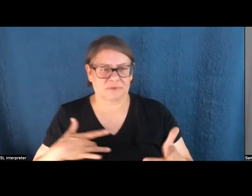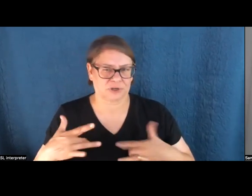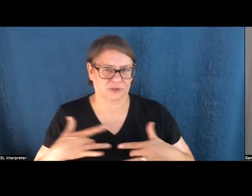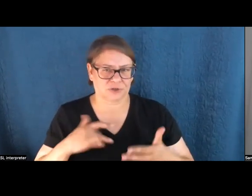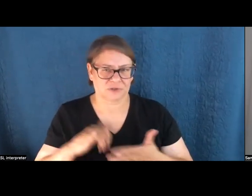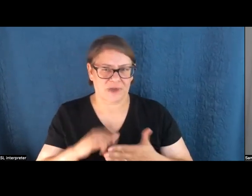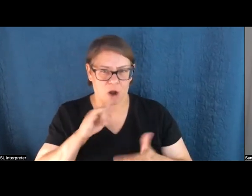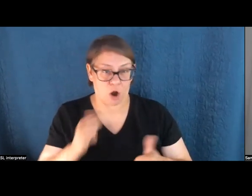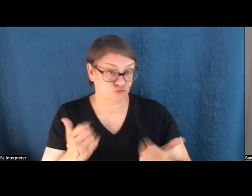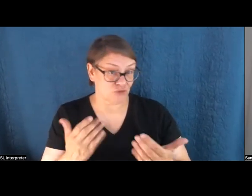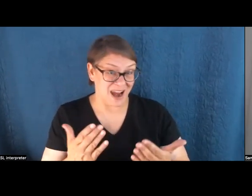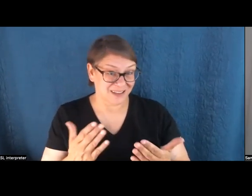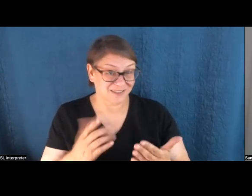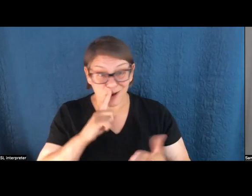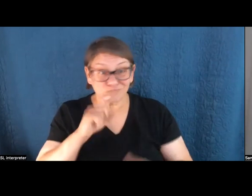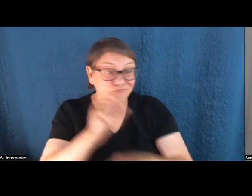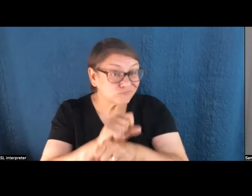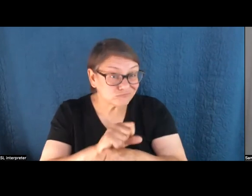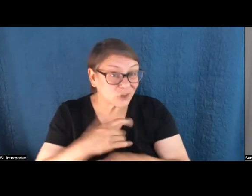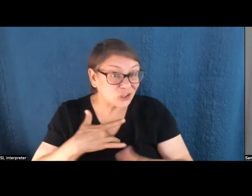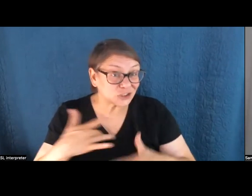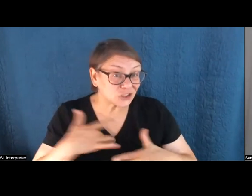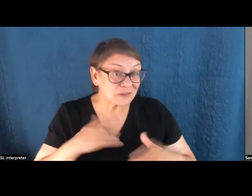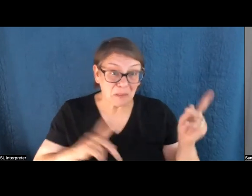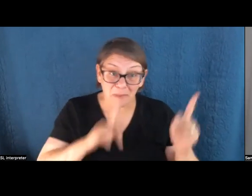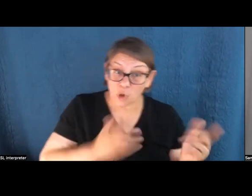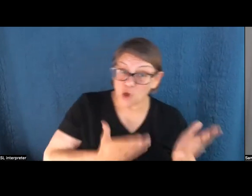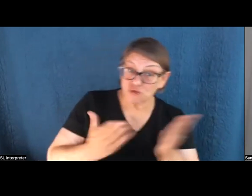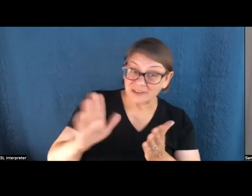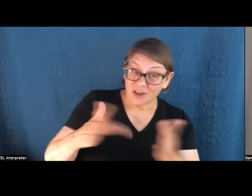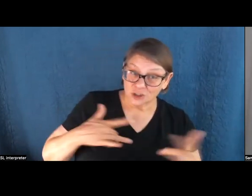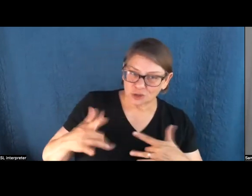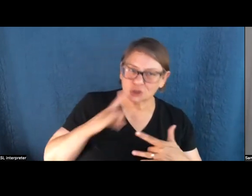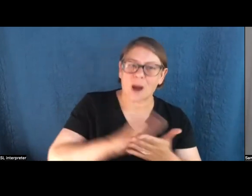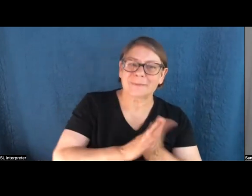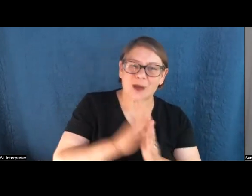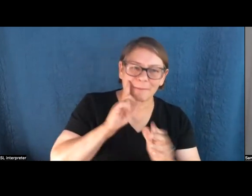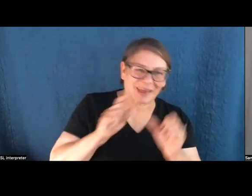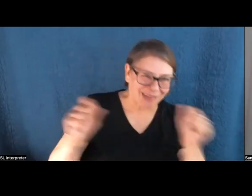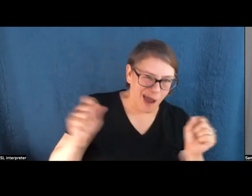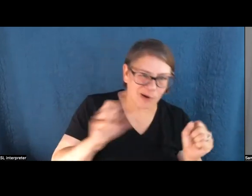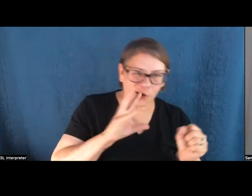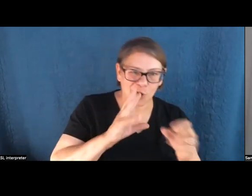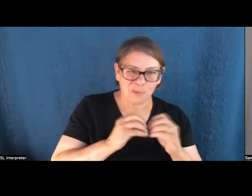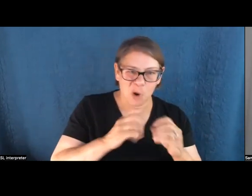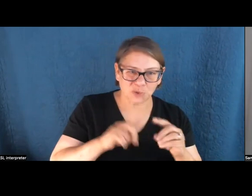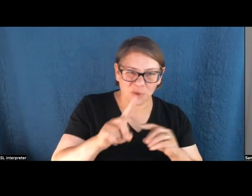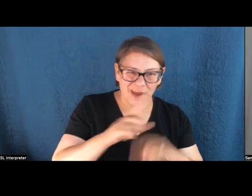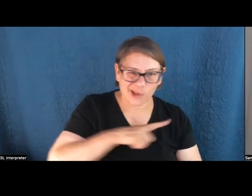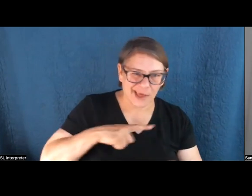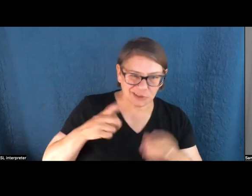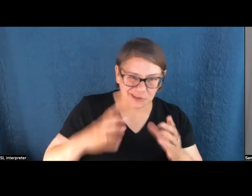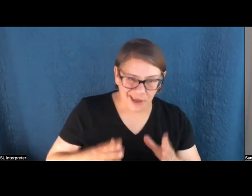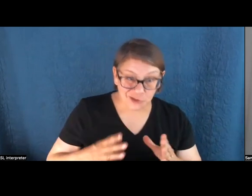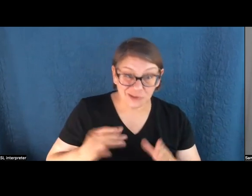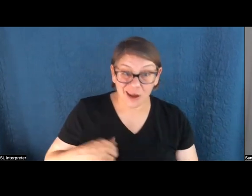raised here are legitimate concerns. And the people raising those concerns are getting louder, and they're talking to their elected officials. And, you know, if we ignore